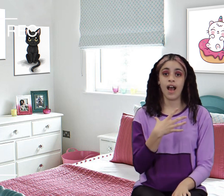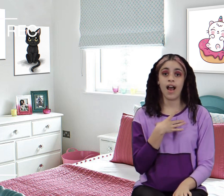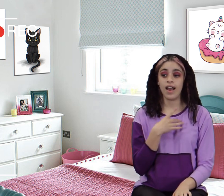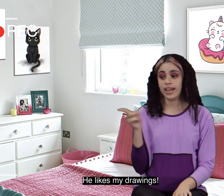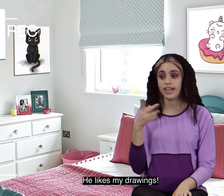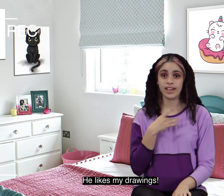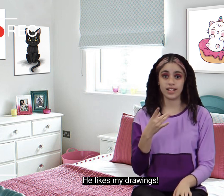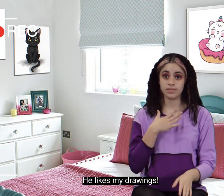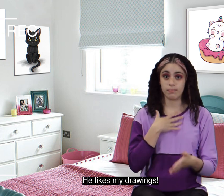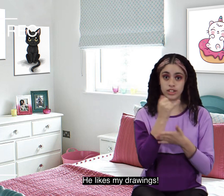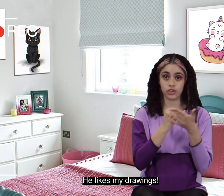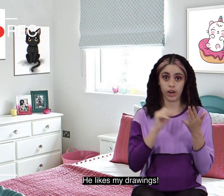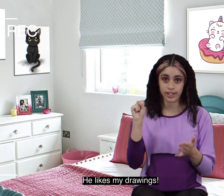he likes my choice